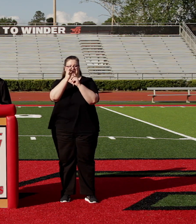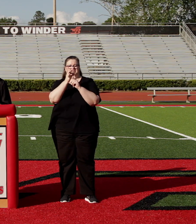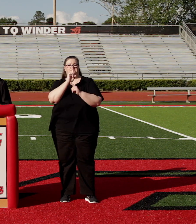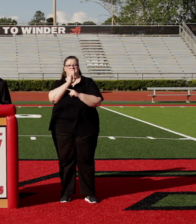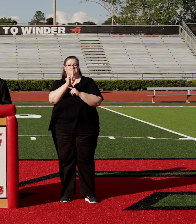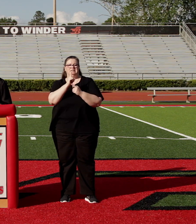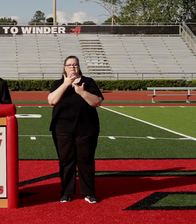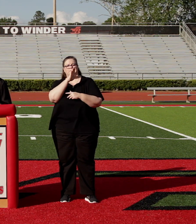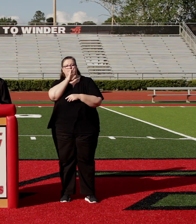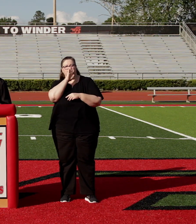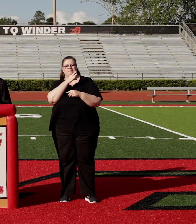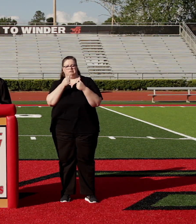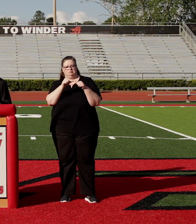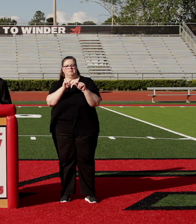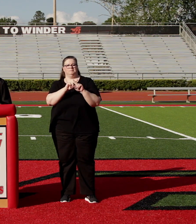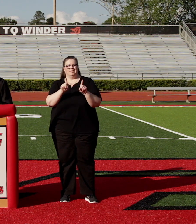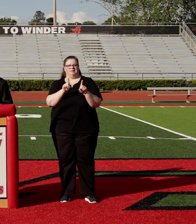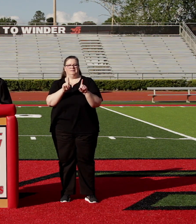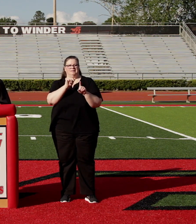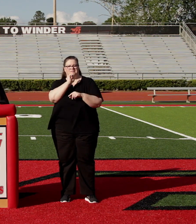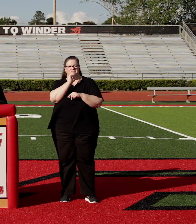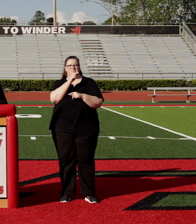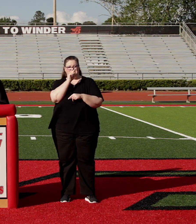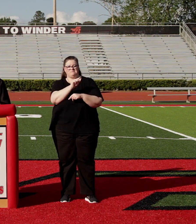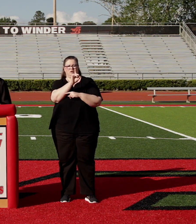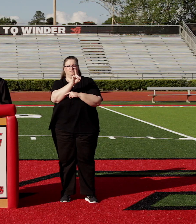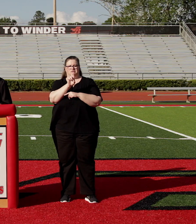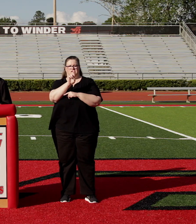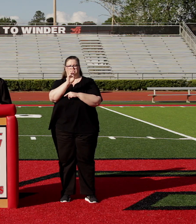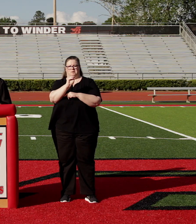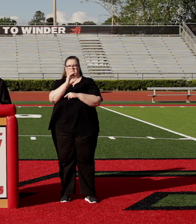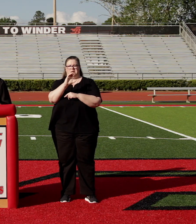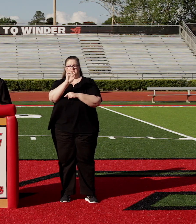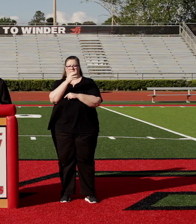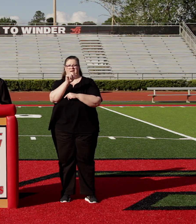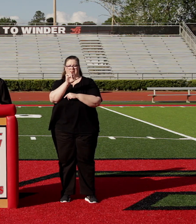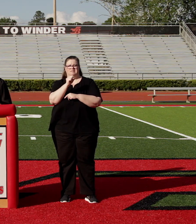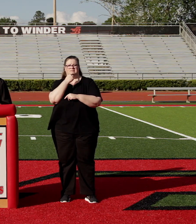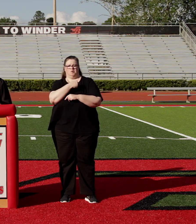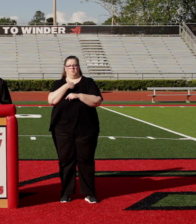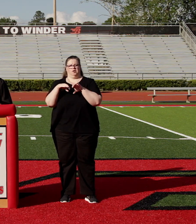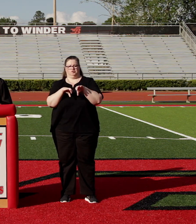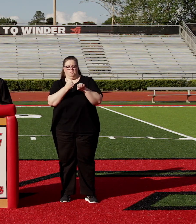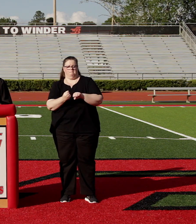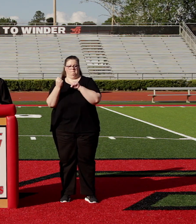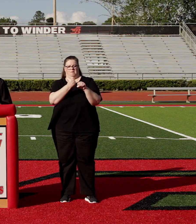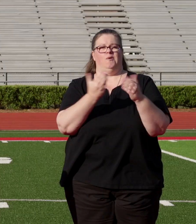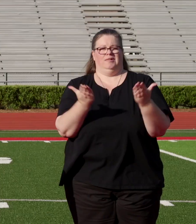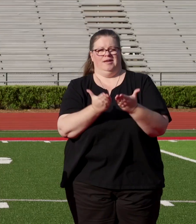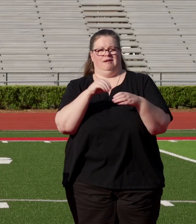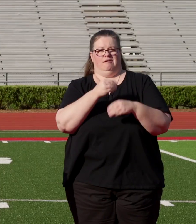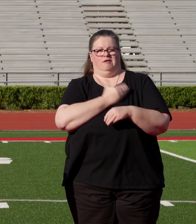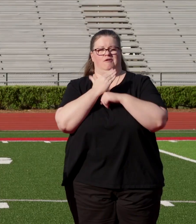been unique and trying, we've made the best of it. And as Dr. McMichael says, we do things boldly in Barrow County, and I think we've made an example of